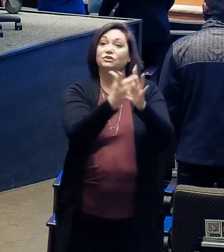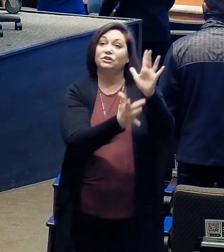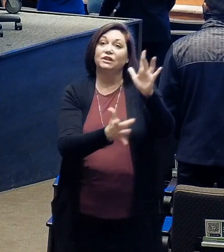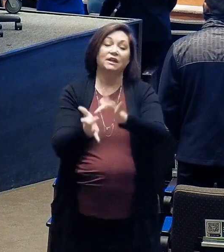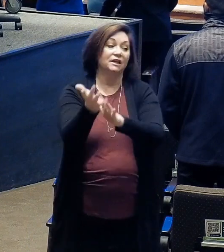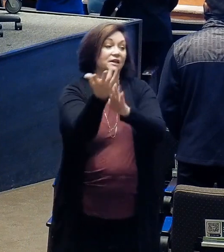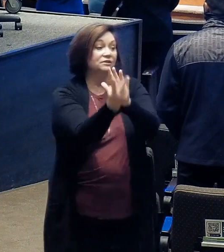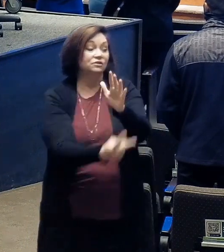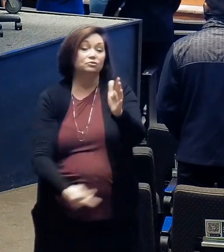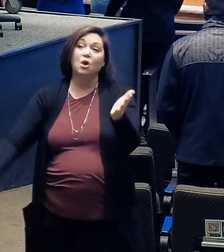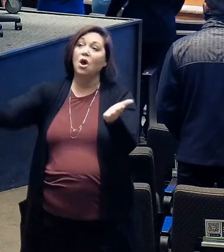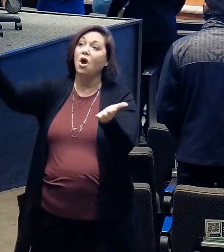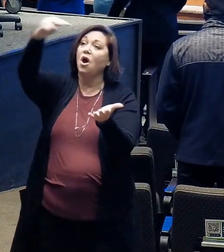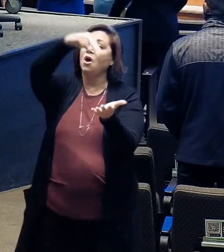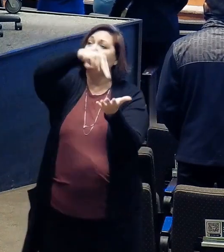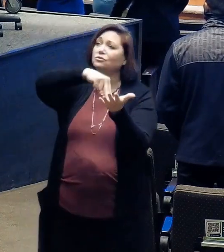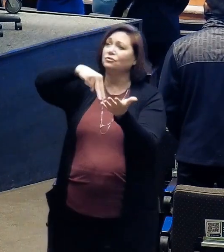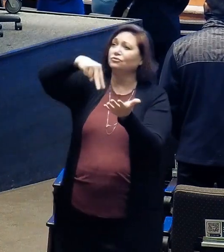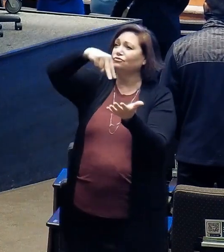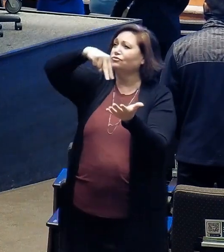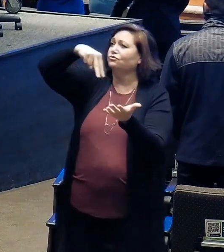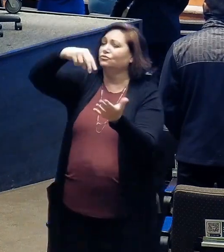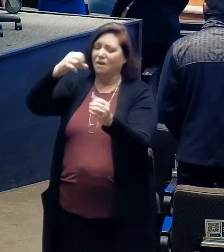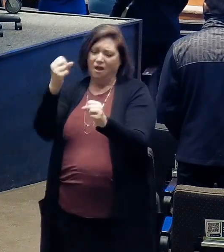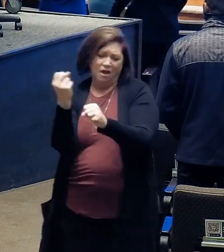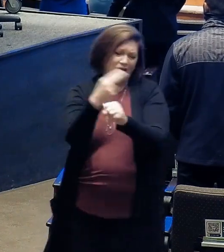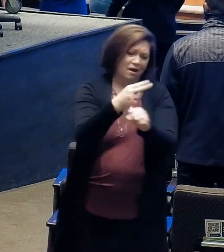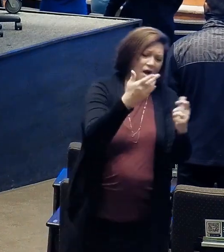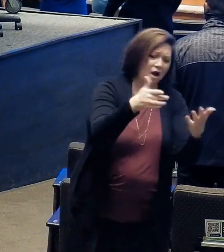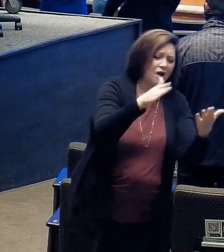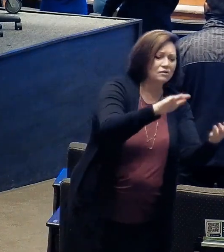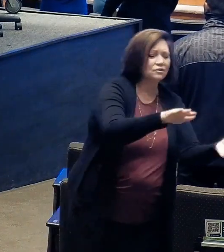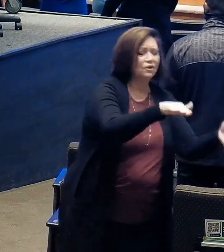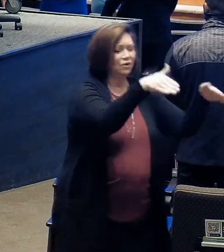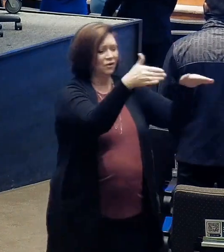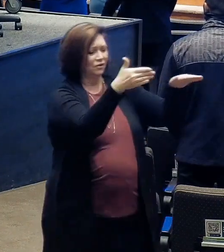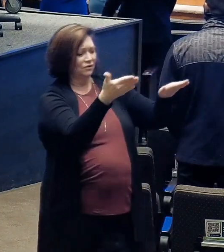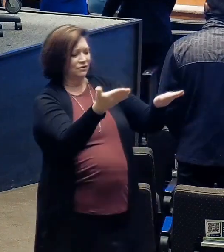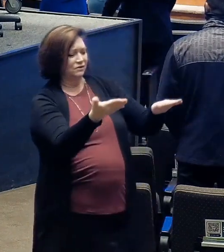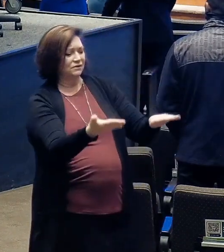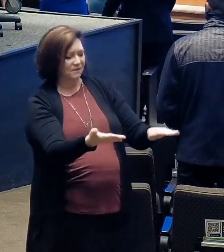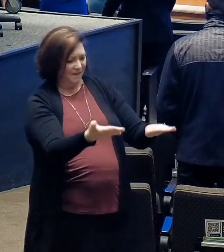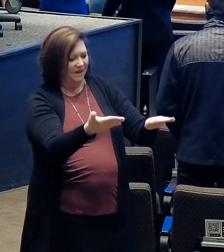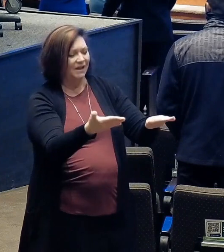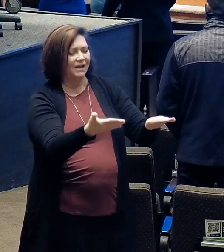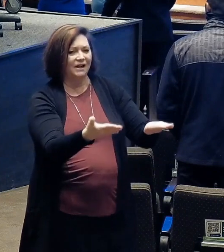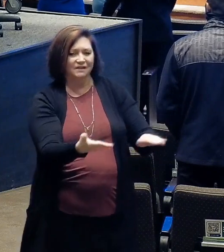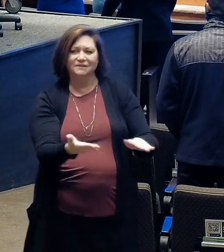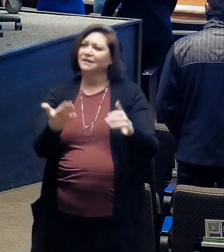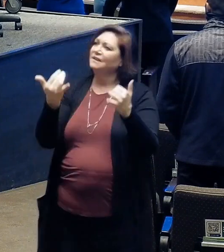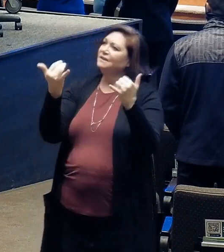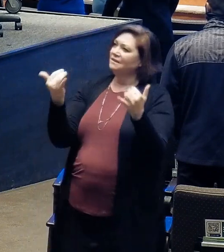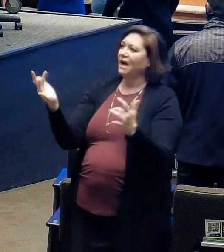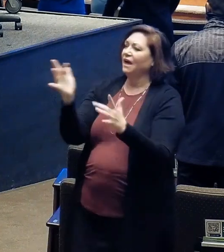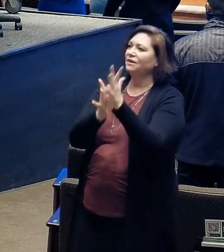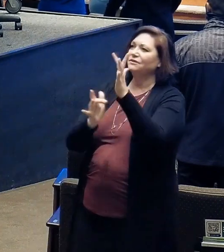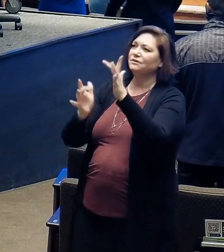over death he had conquered. Now is ascended, my